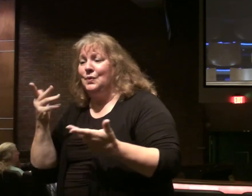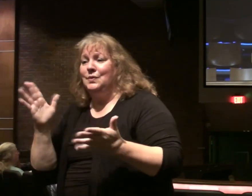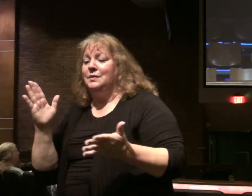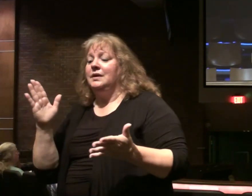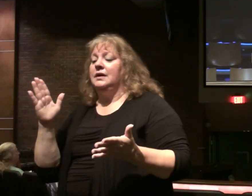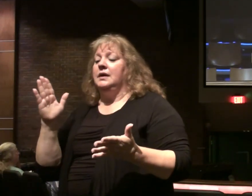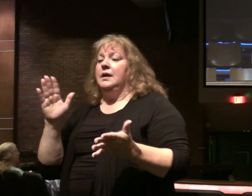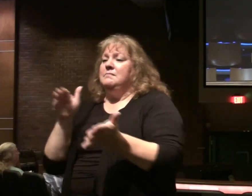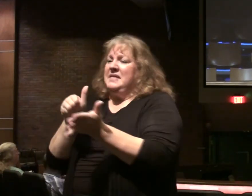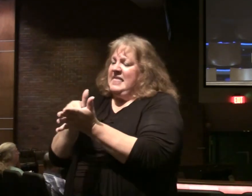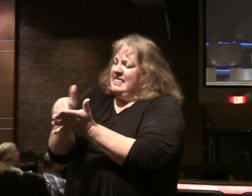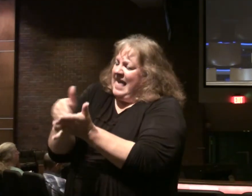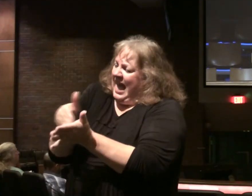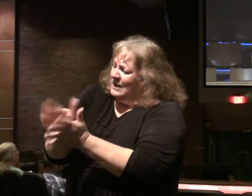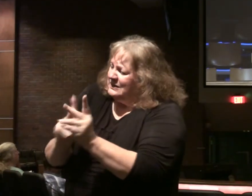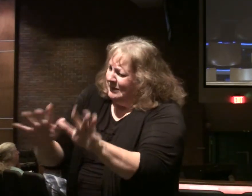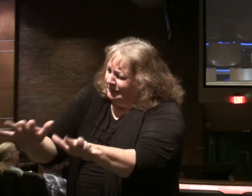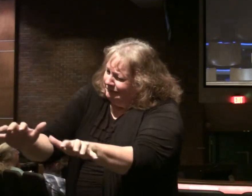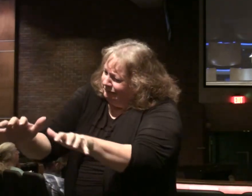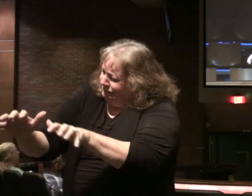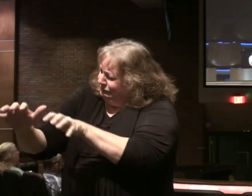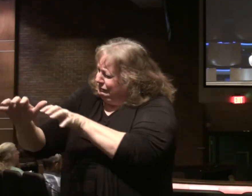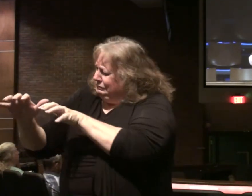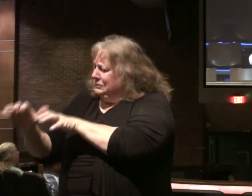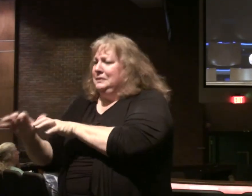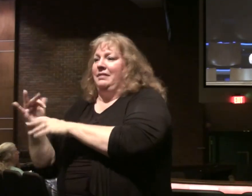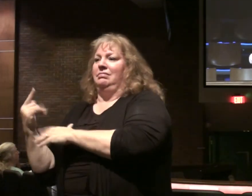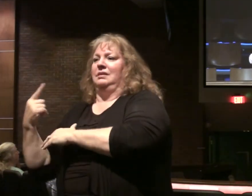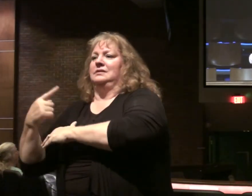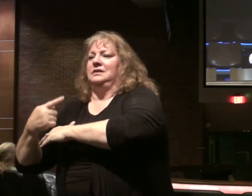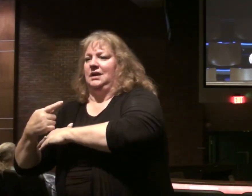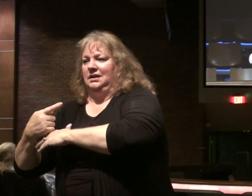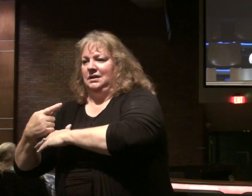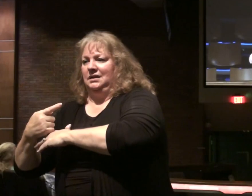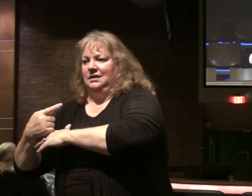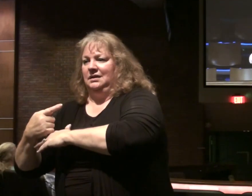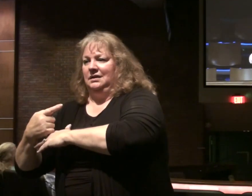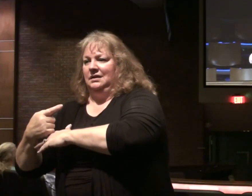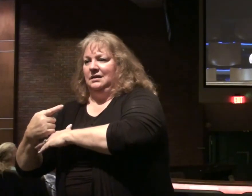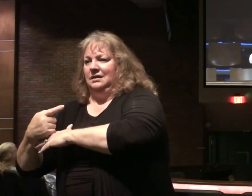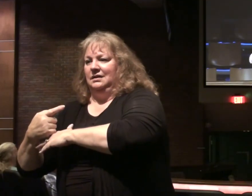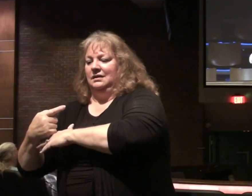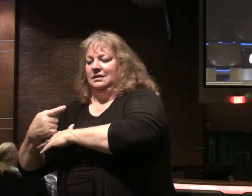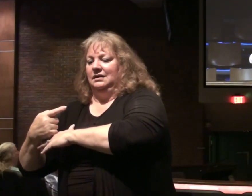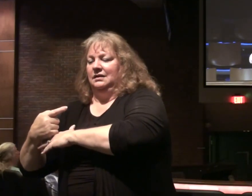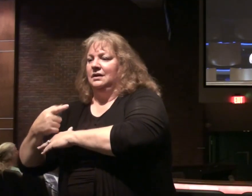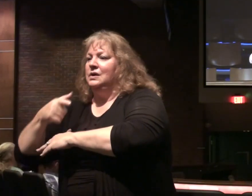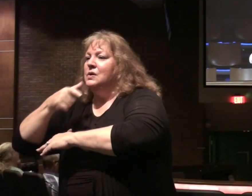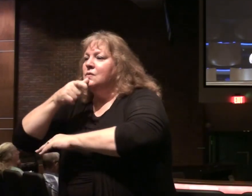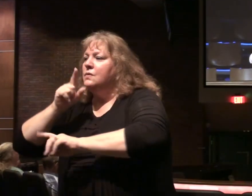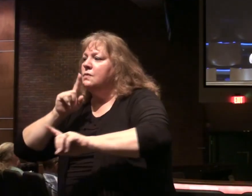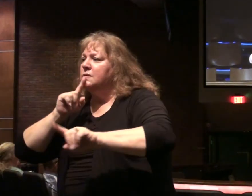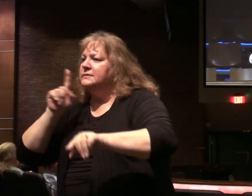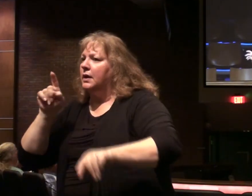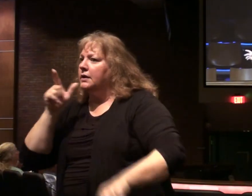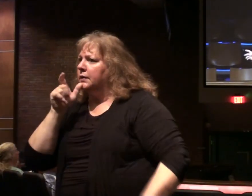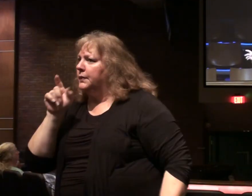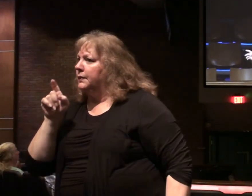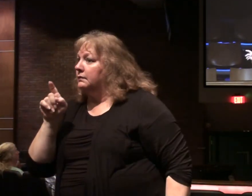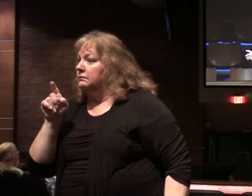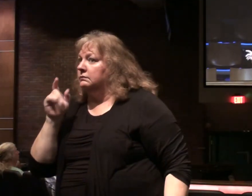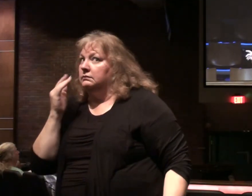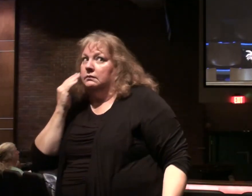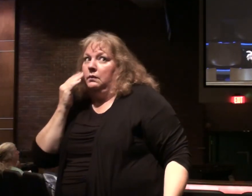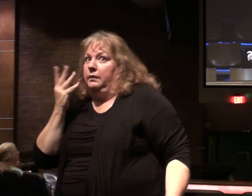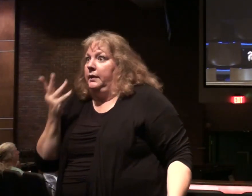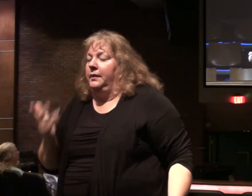But out of all the thousands of people that were gathered there, gathered there, who responded? We don't